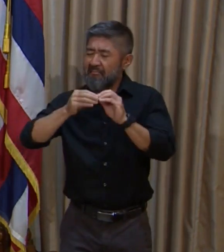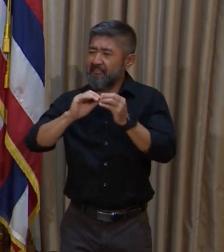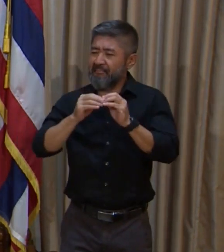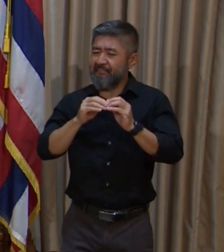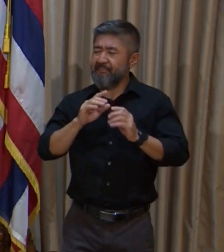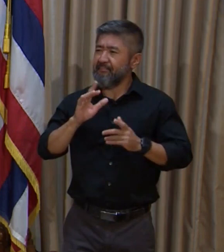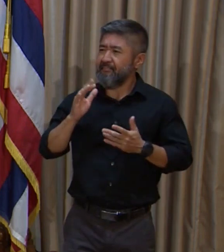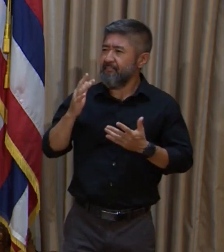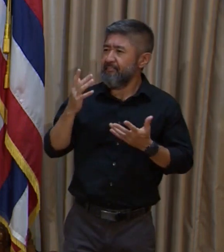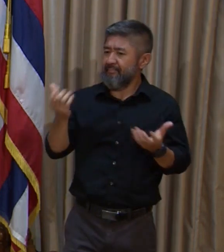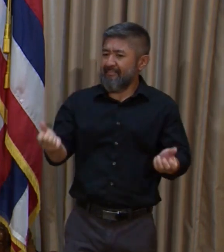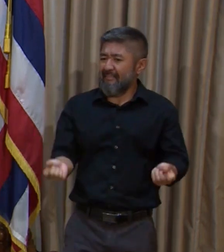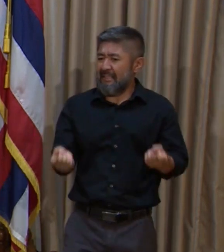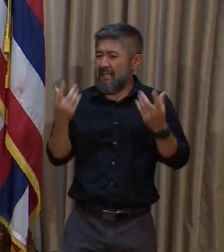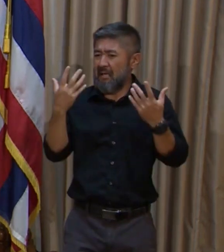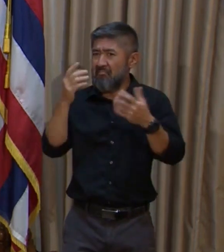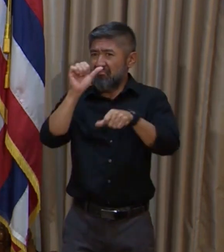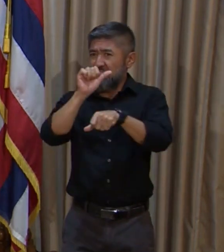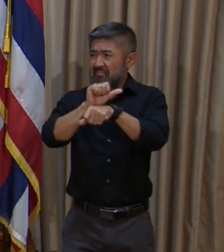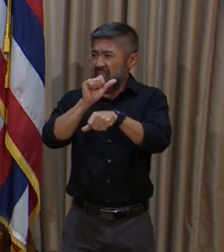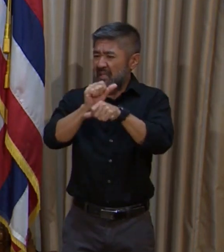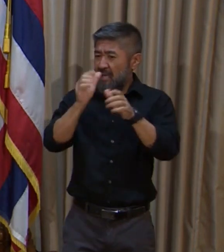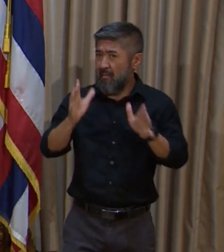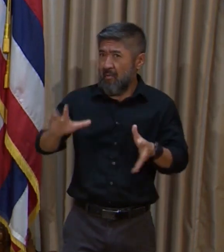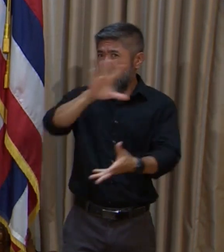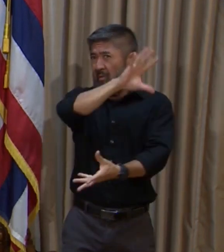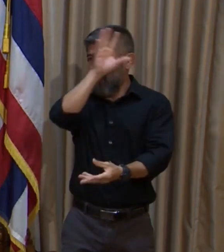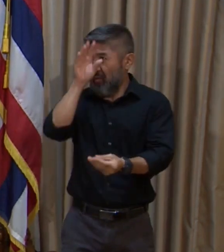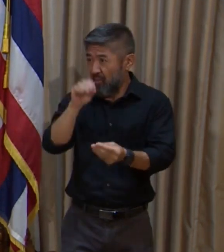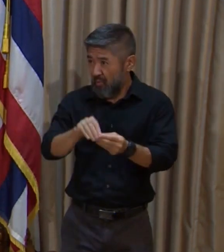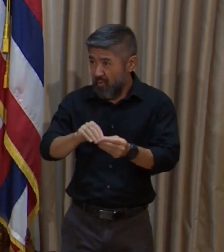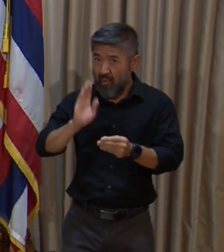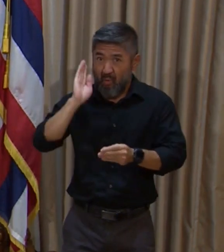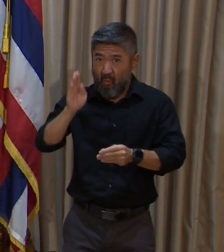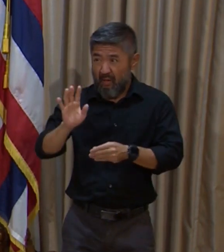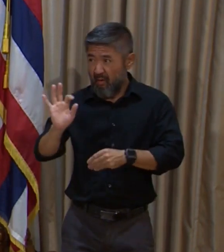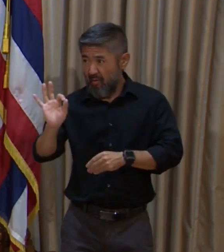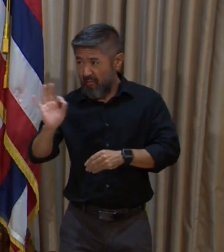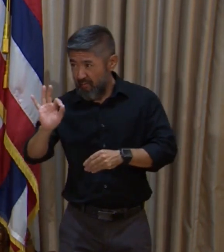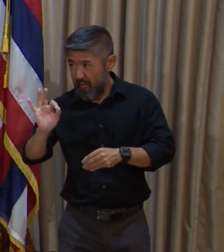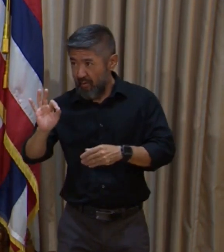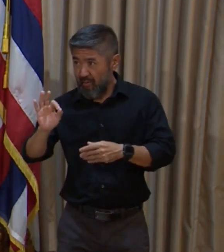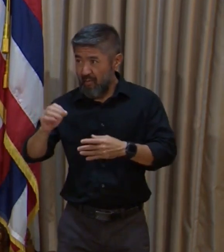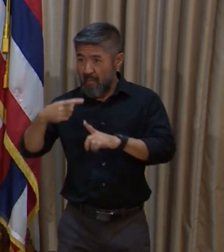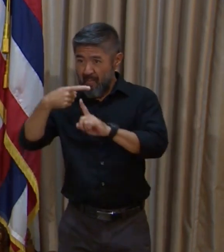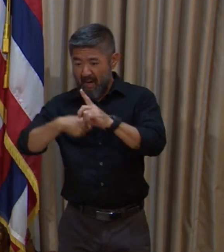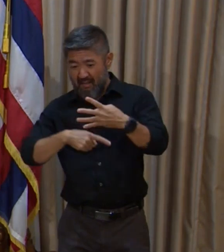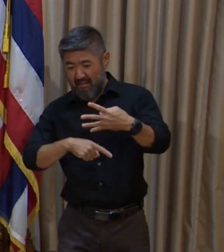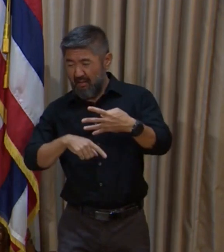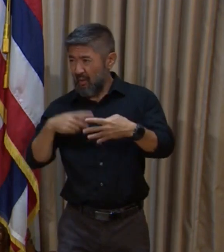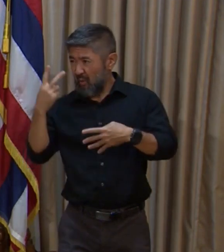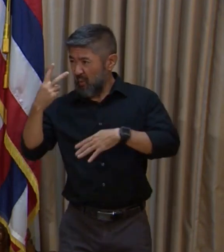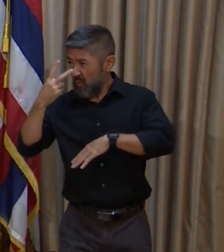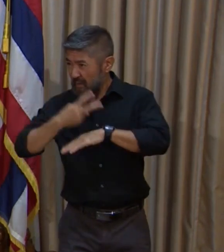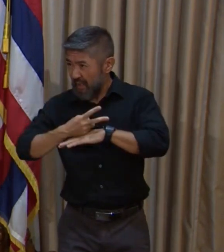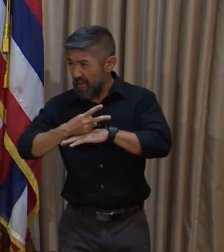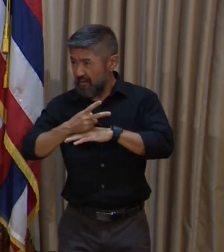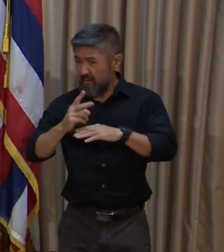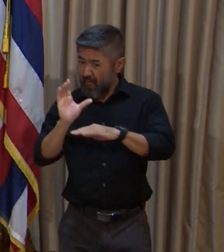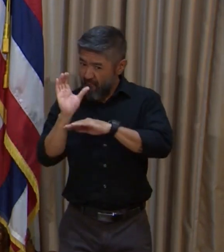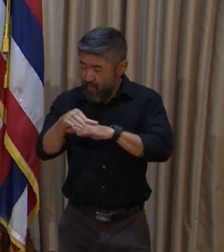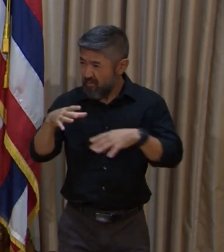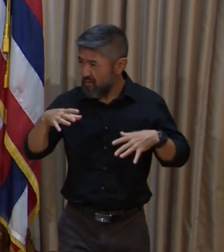the employees that will be furloughed two days a month and an estimate of the number who will not?